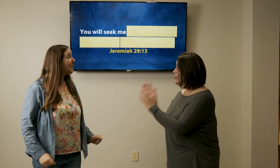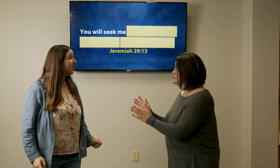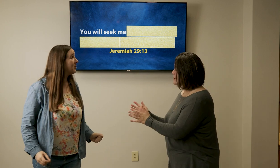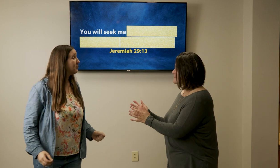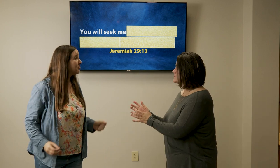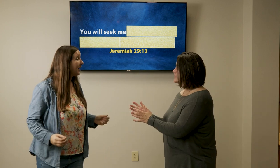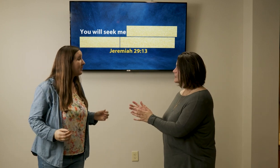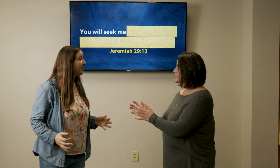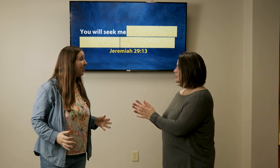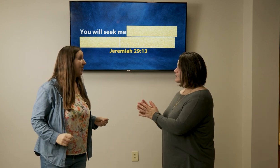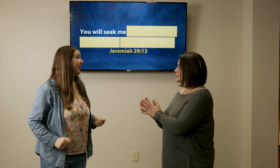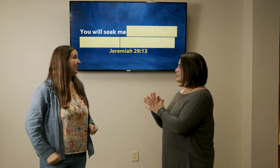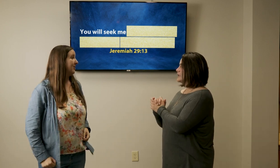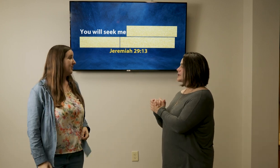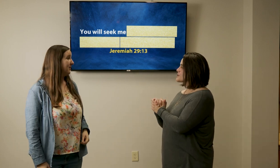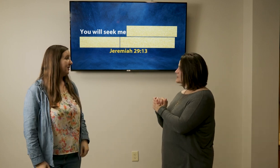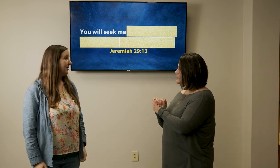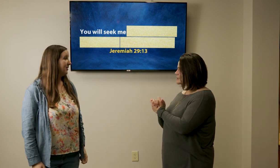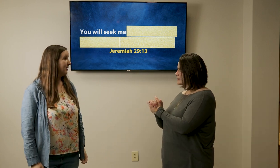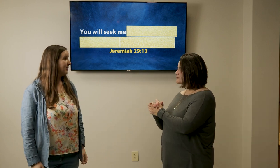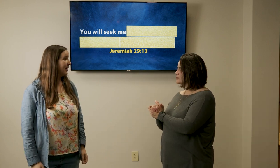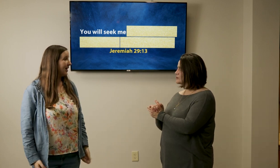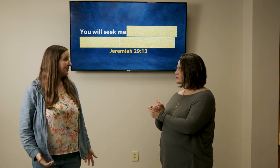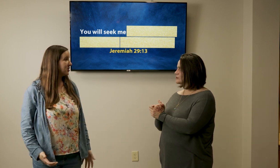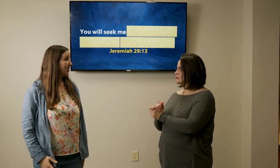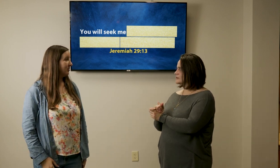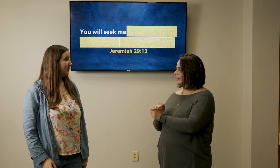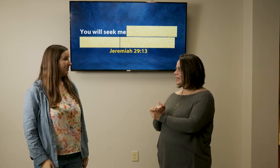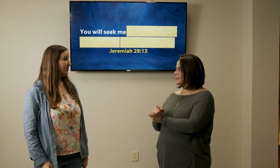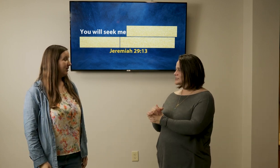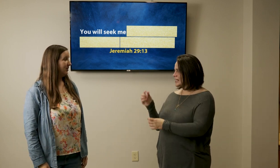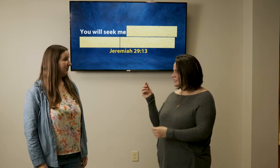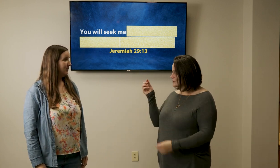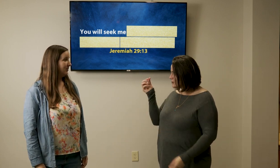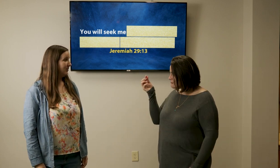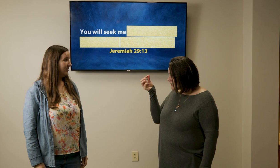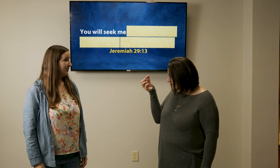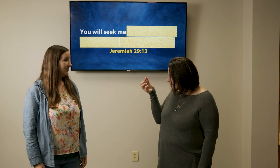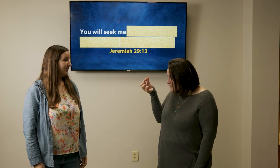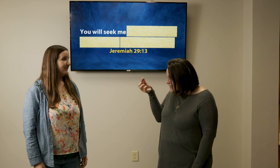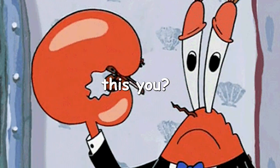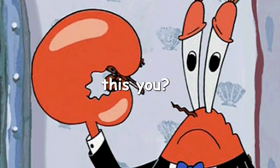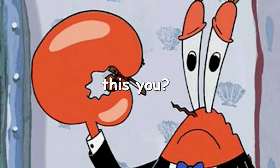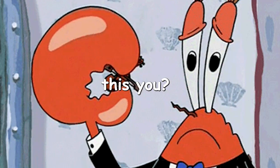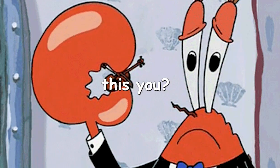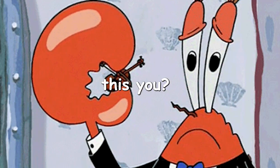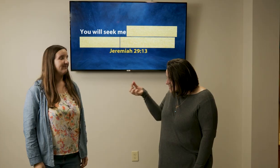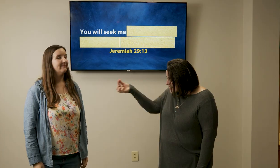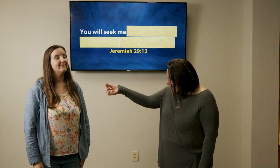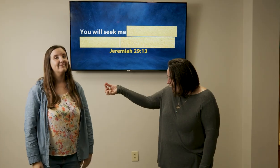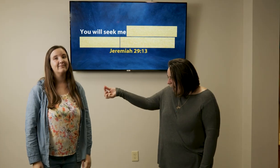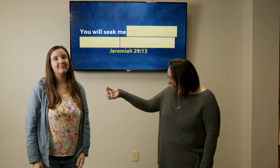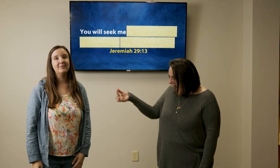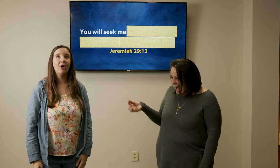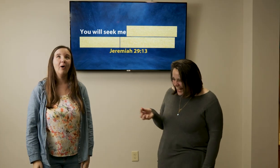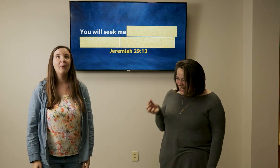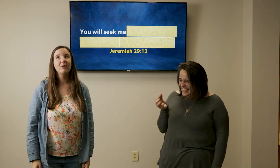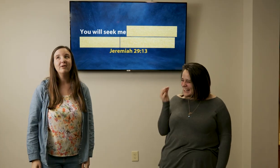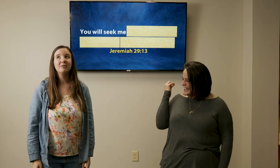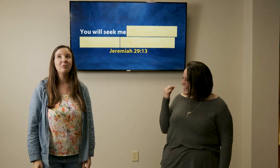I win a bright red car no but I could give you like a game show like a tiny little violin violin you want it no no